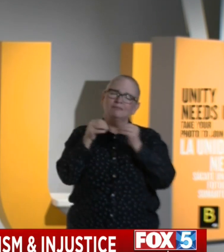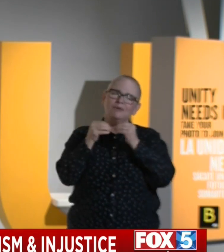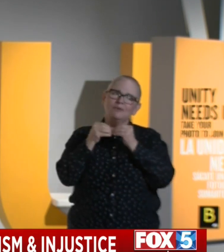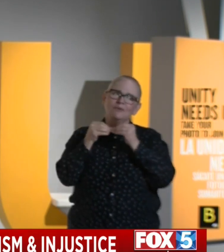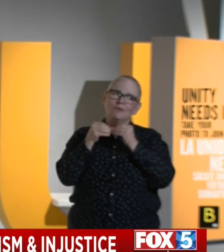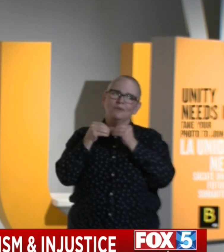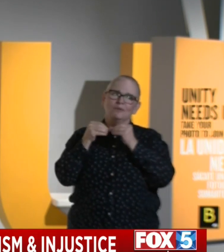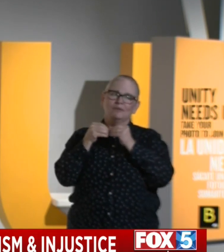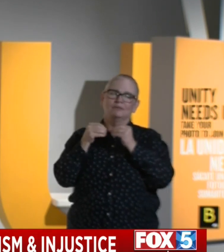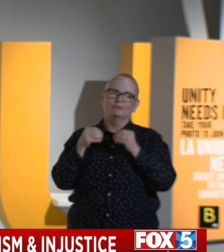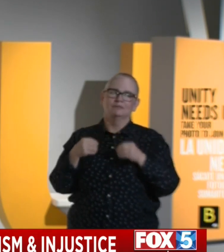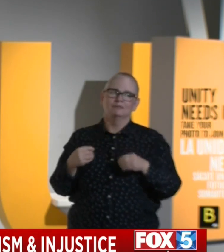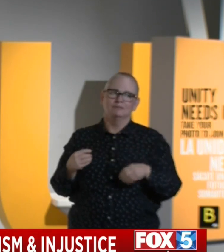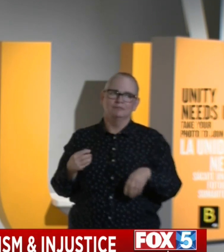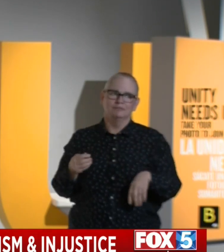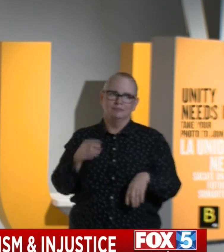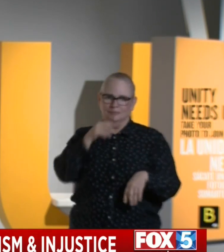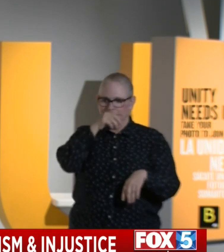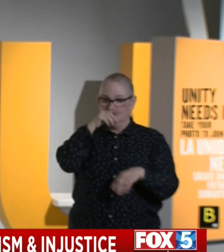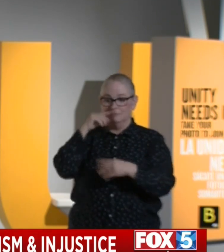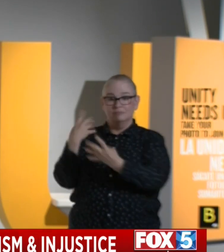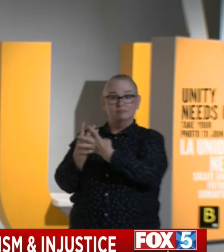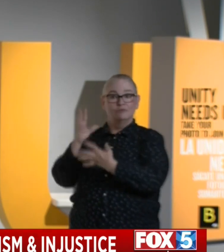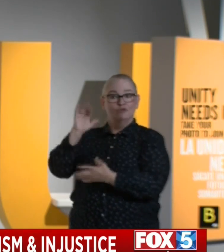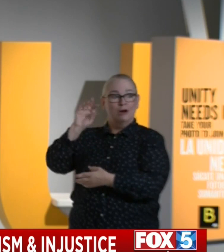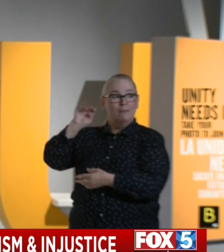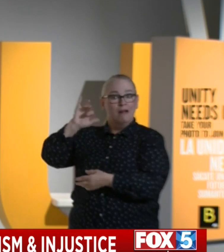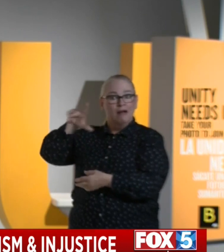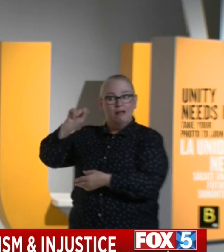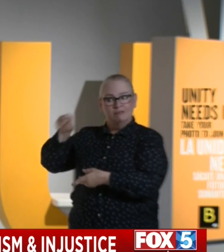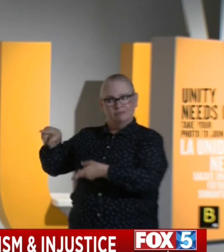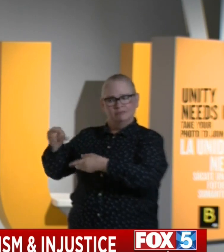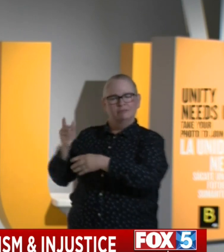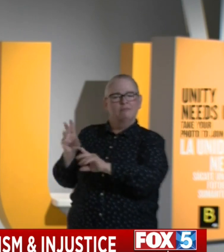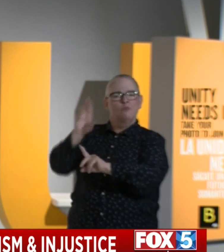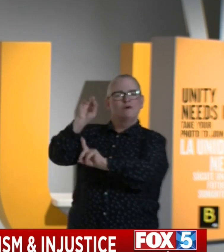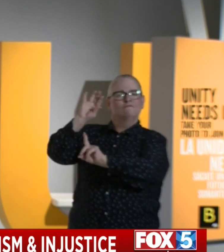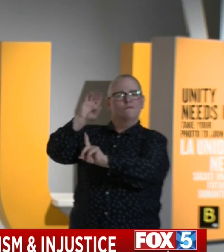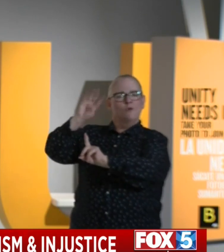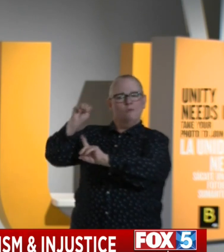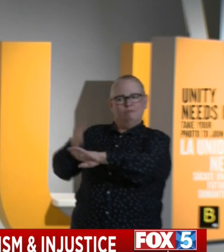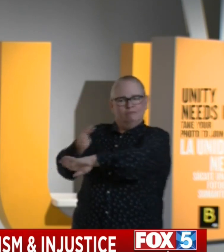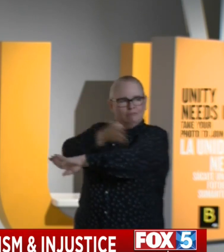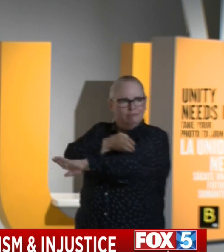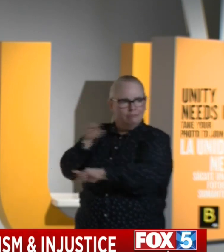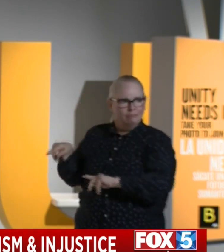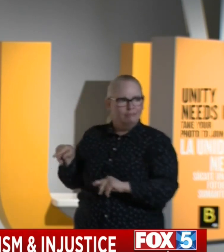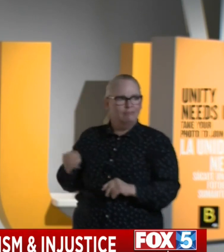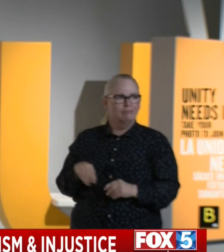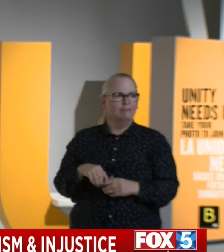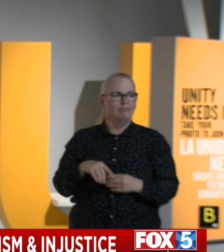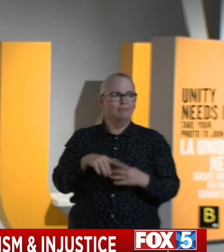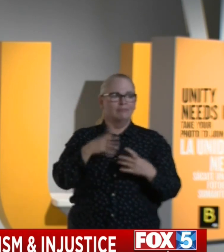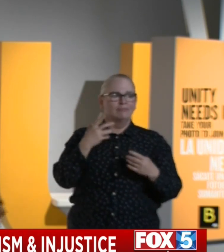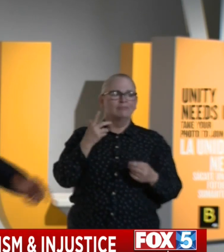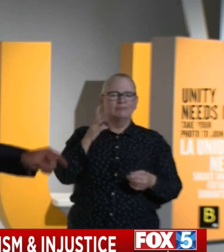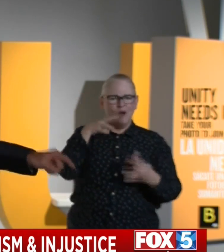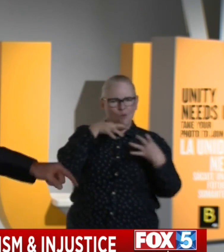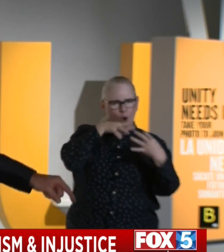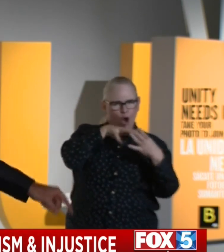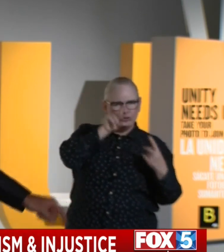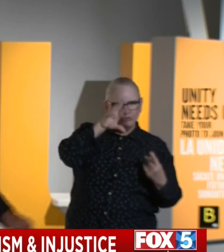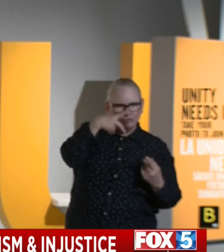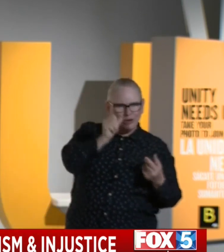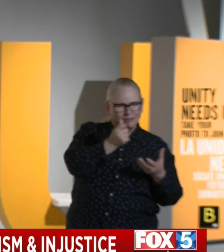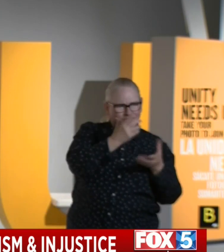reform to address the issues of the war on drugs and the disparities, the race-based sentencing, the five-year minimum mandatory sentences that